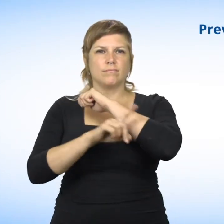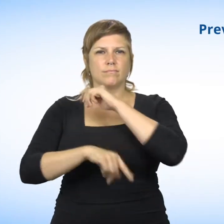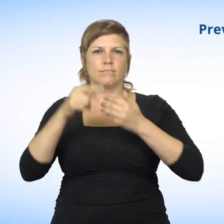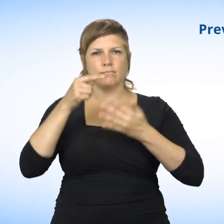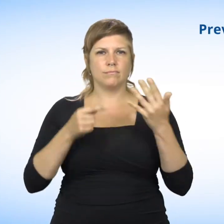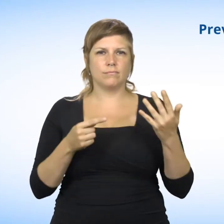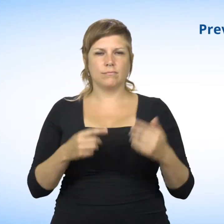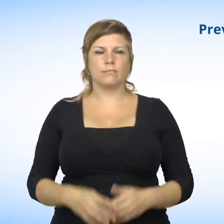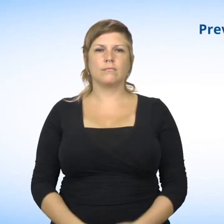Previous Convictions